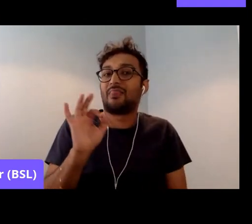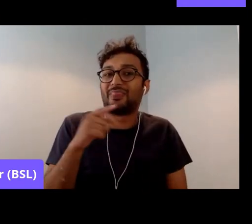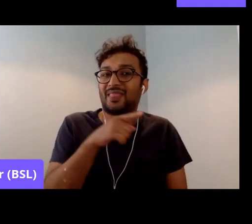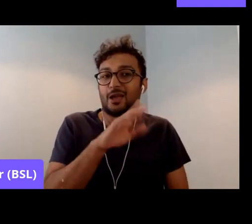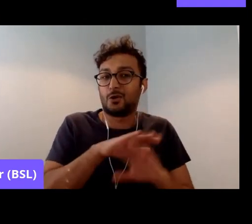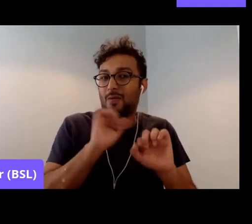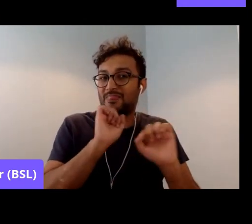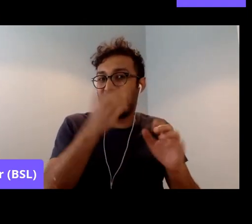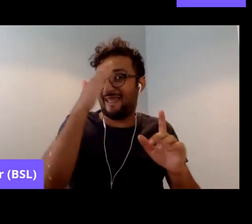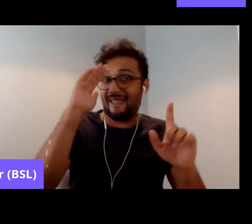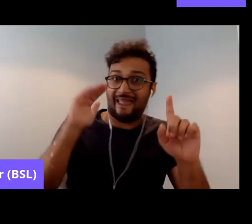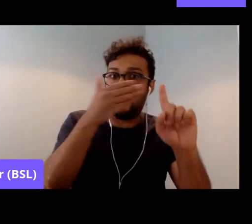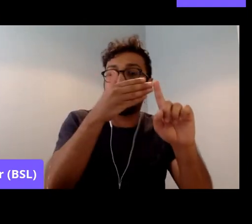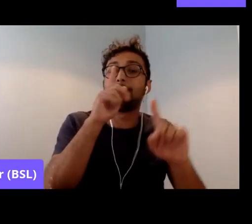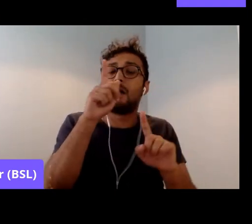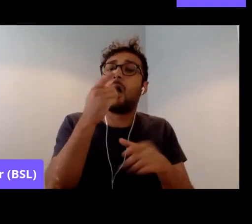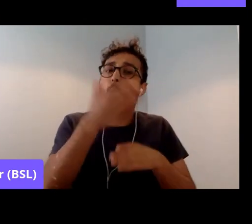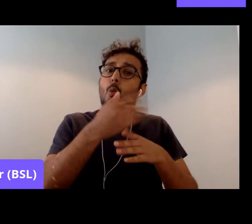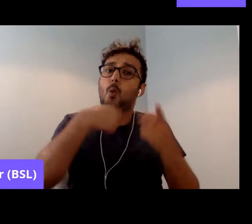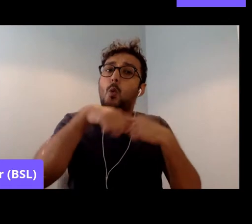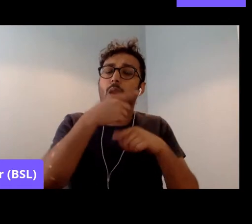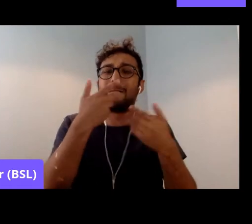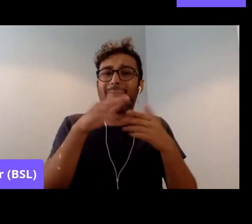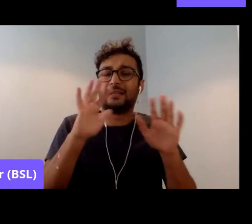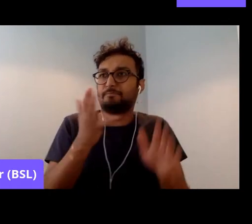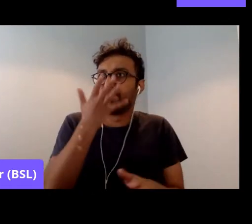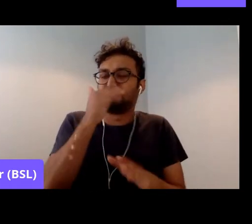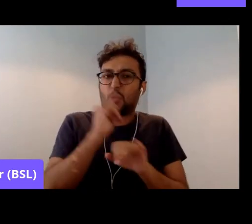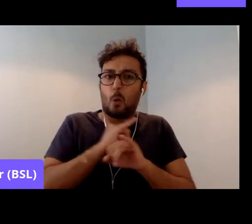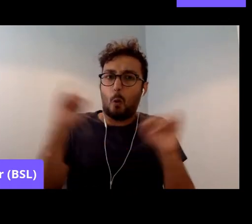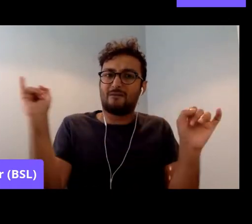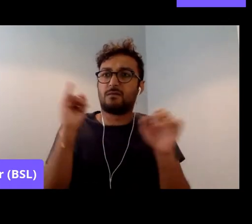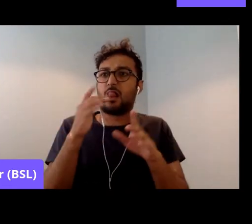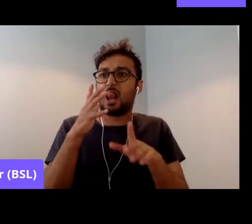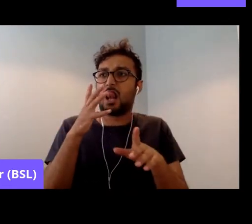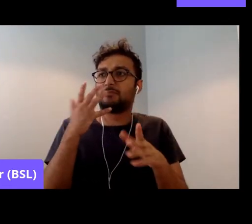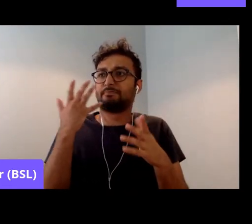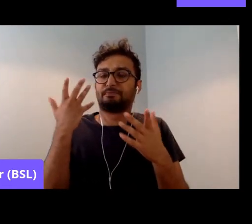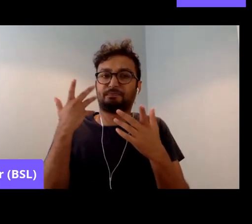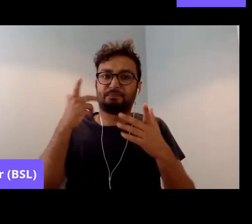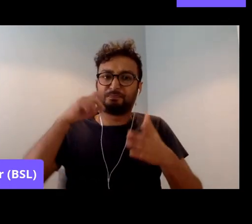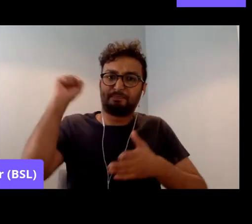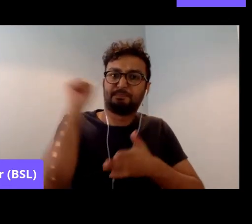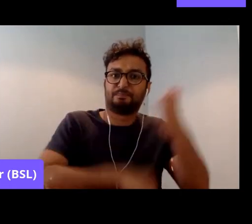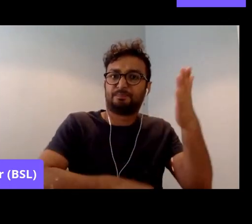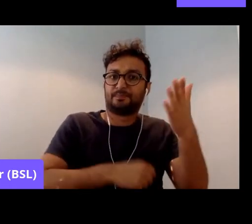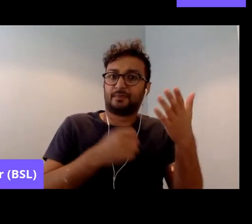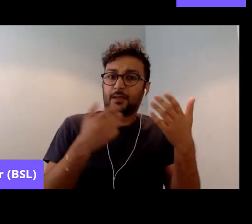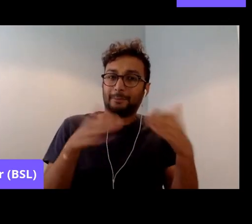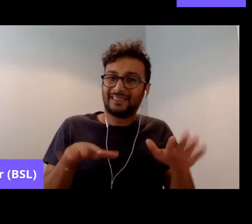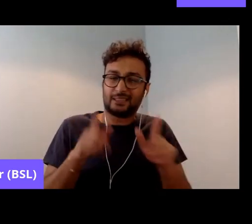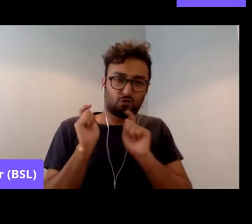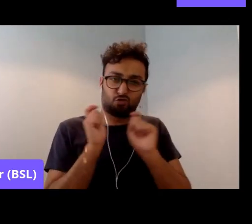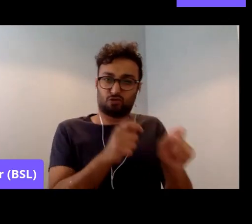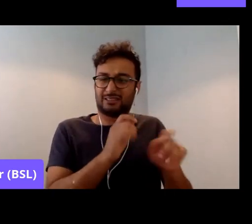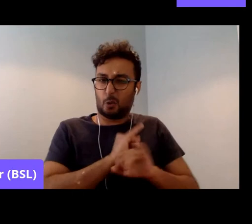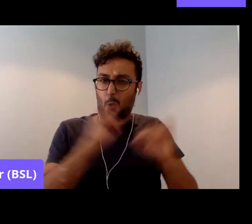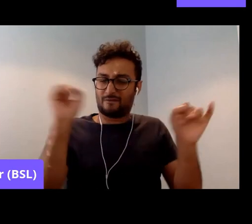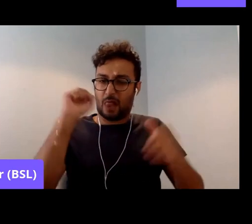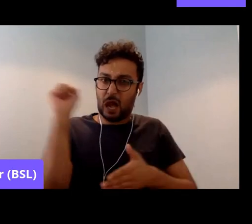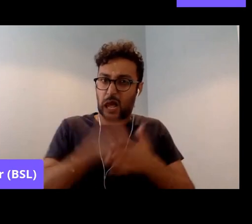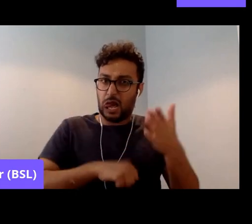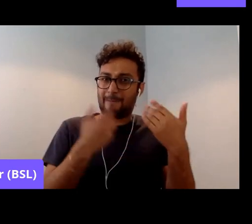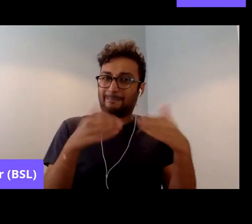conditions and treatment. It was always projected as for, um,